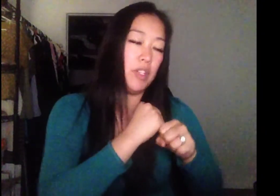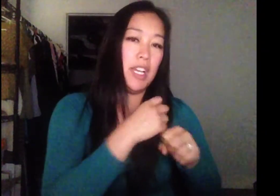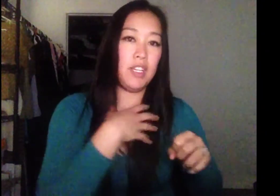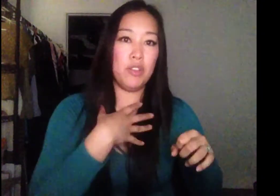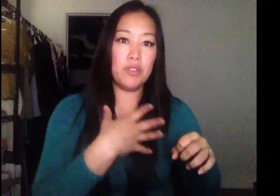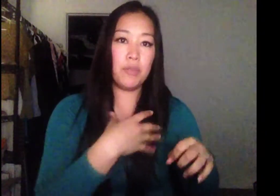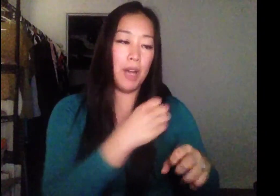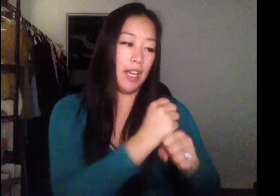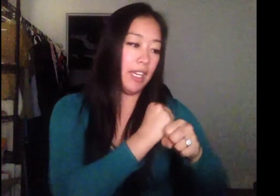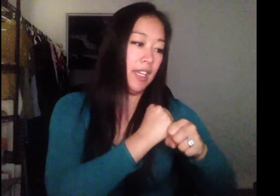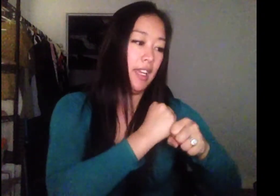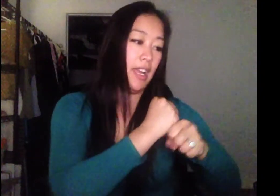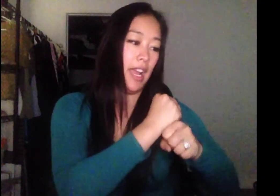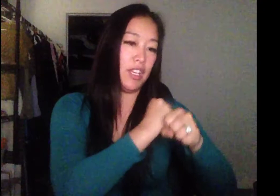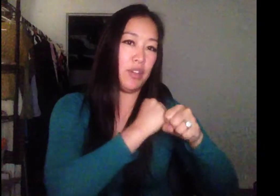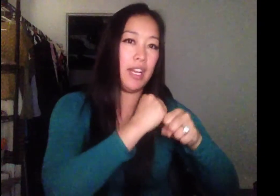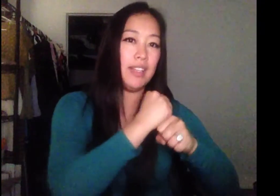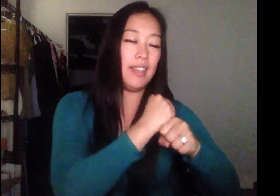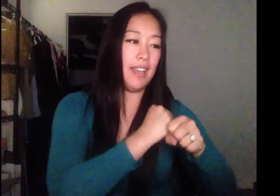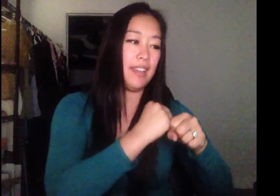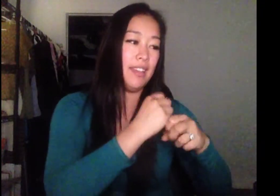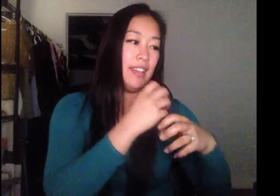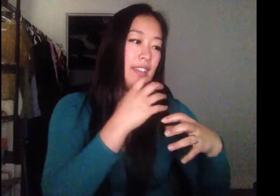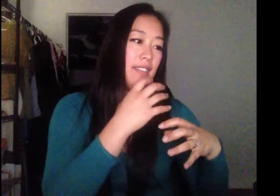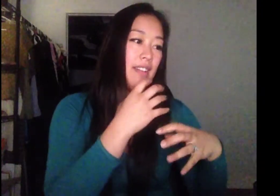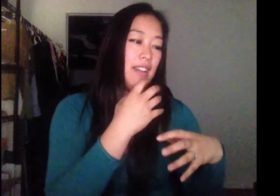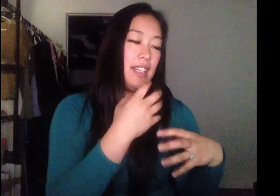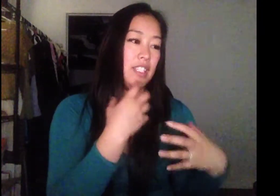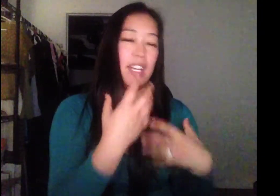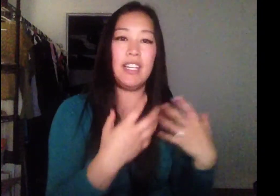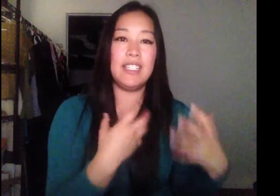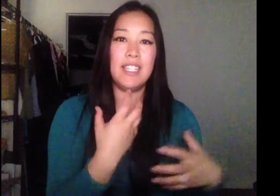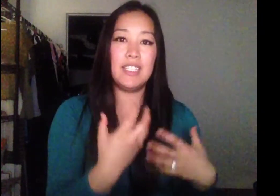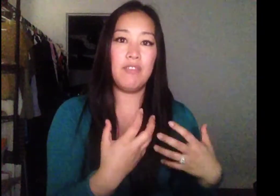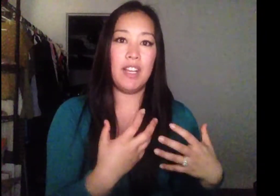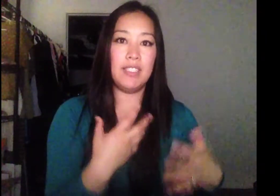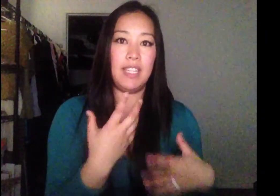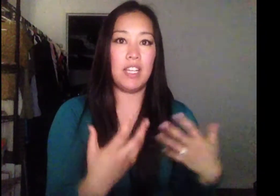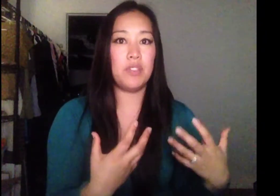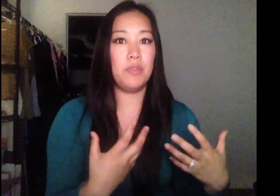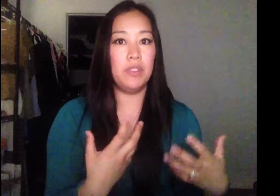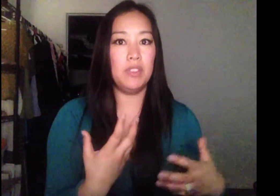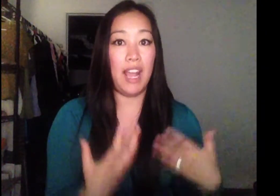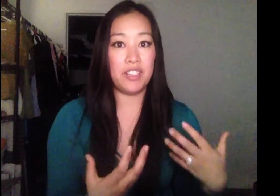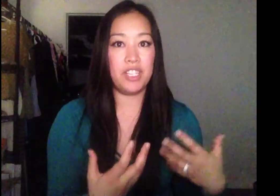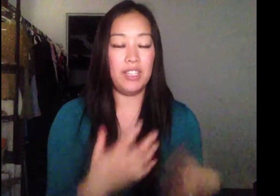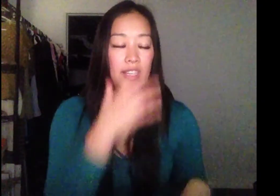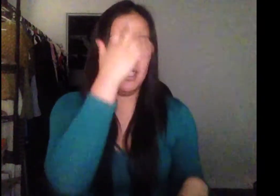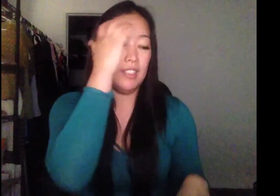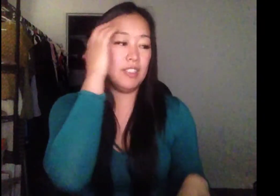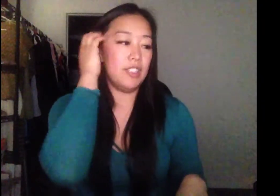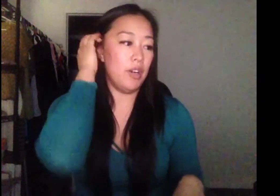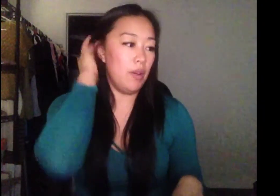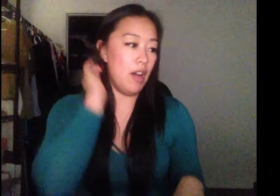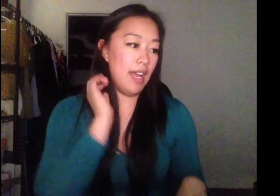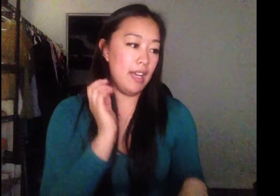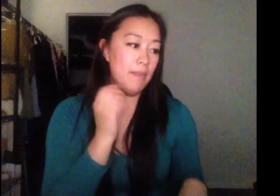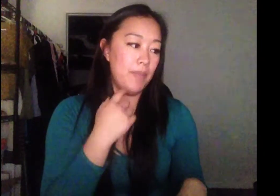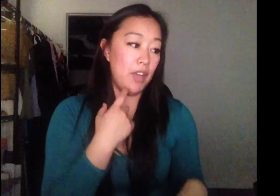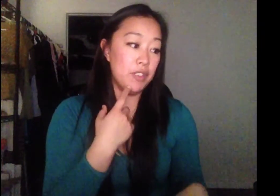kind of use your body and you kind of like, it just kind of intensifies the actual action. So I also